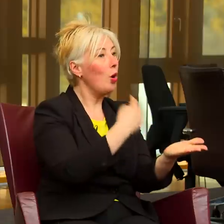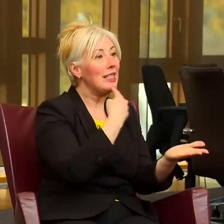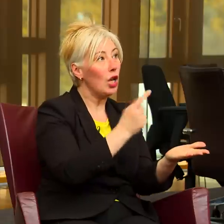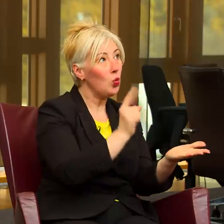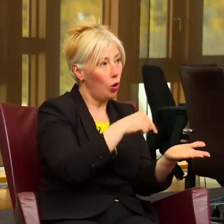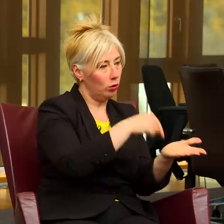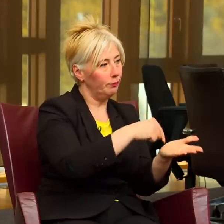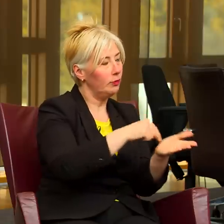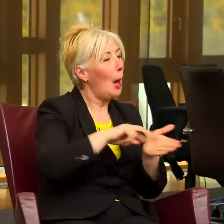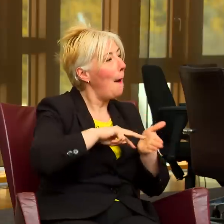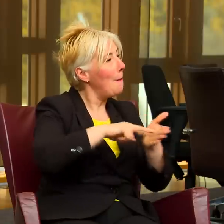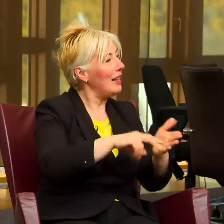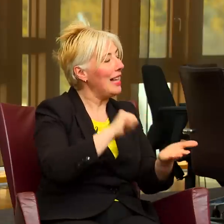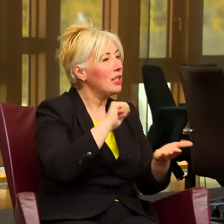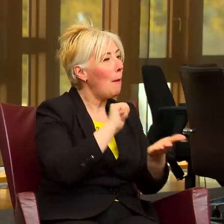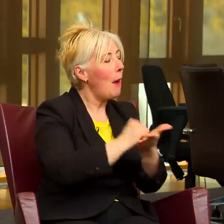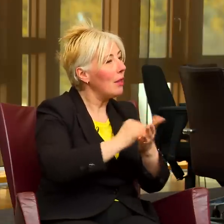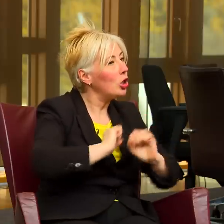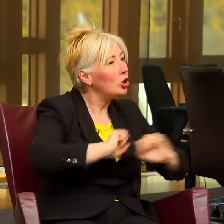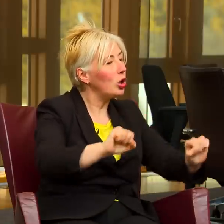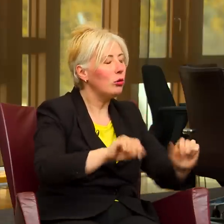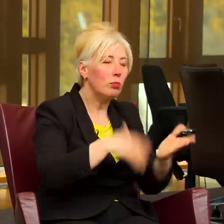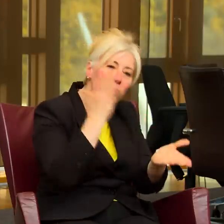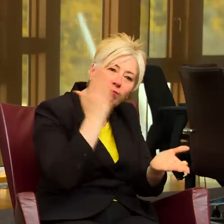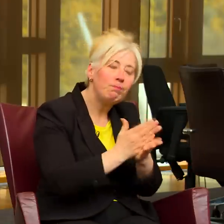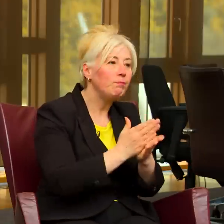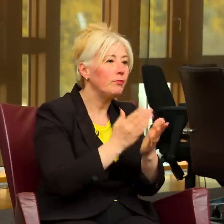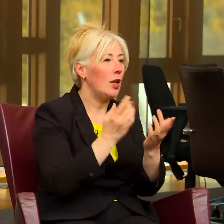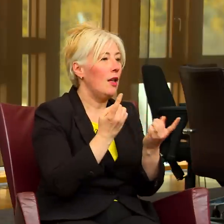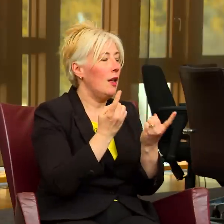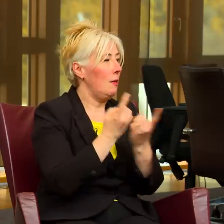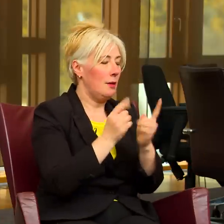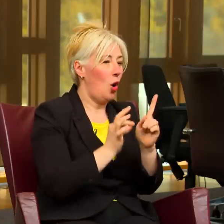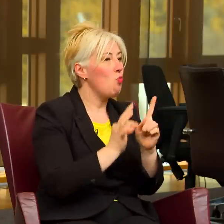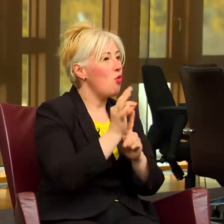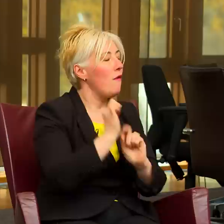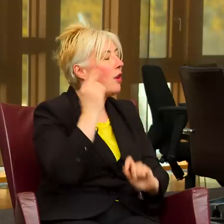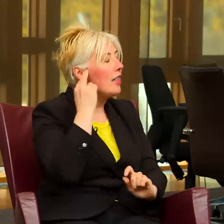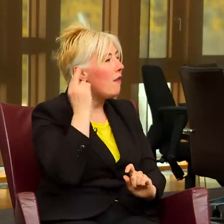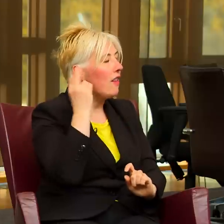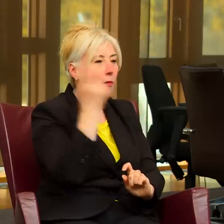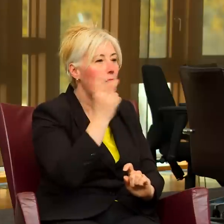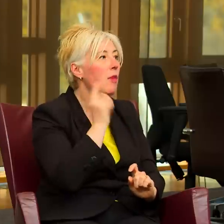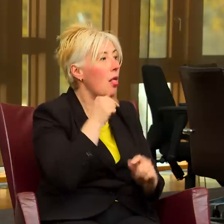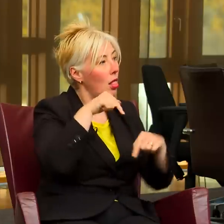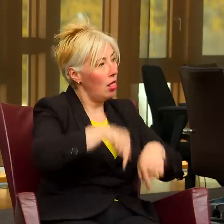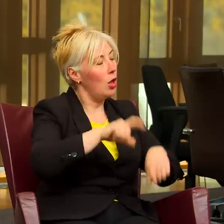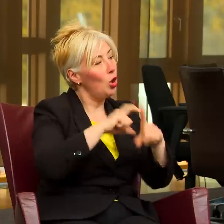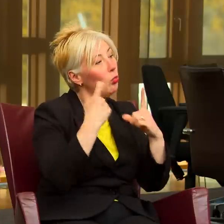are published actually deliver improvements for deaf and deafblind members of the community. Although